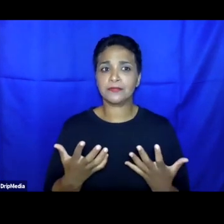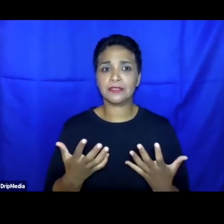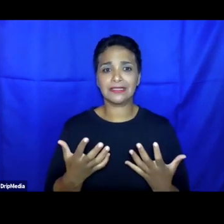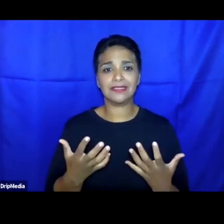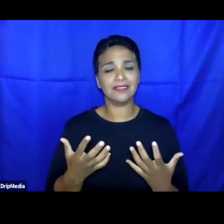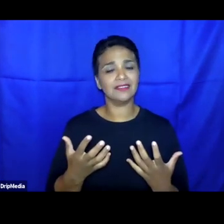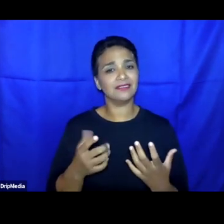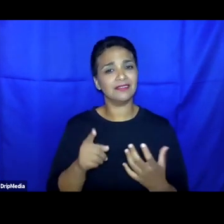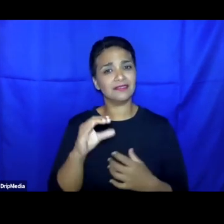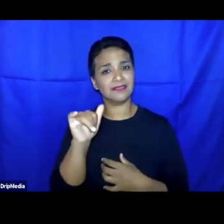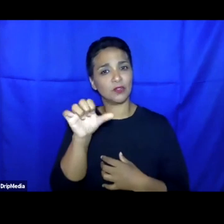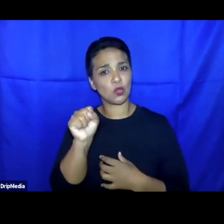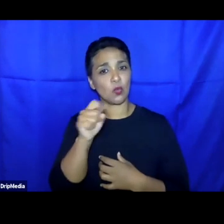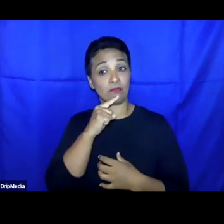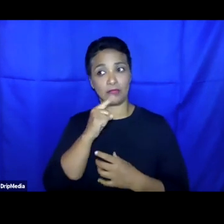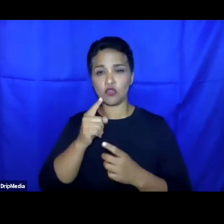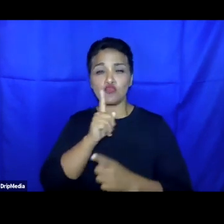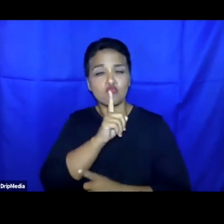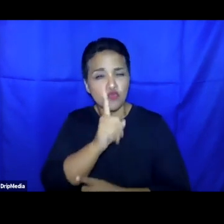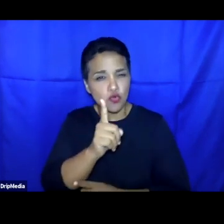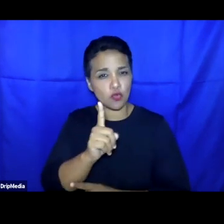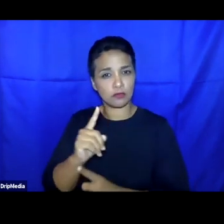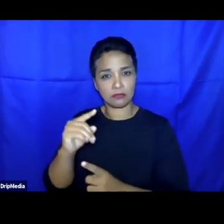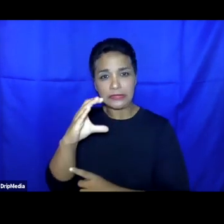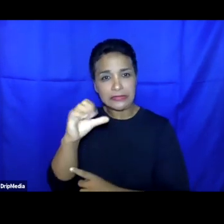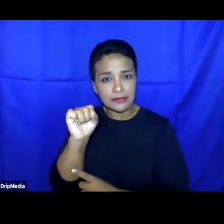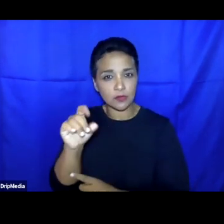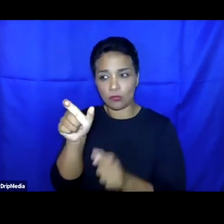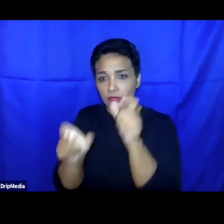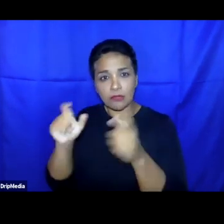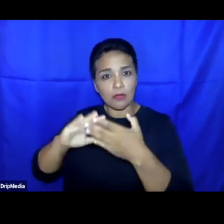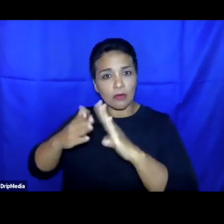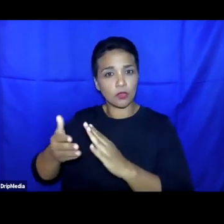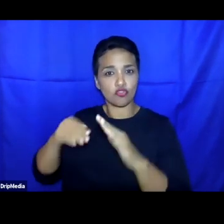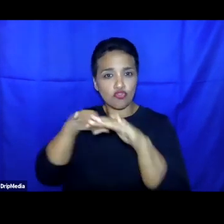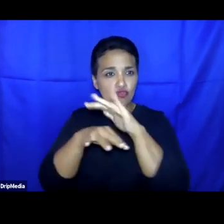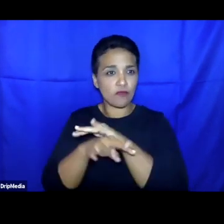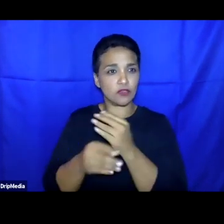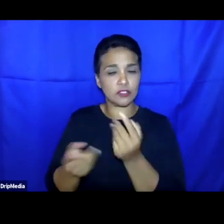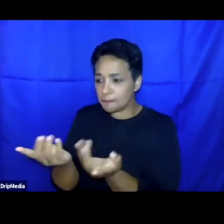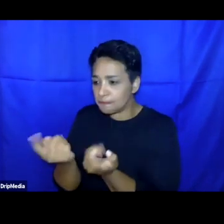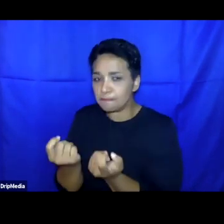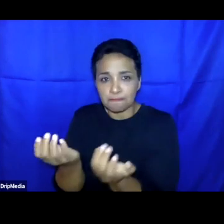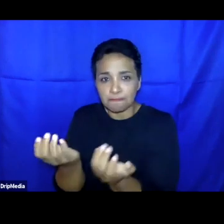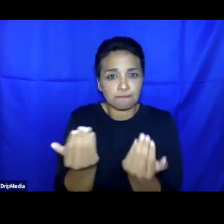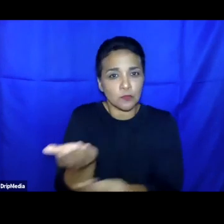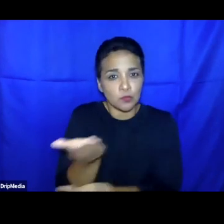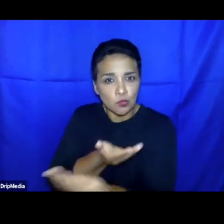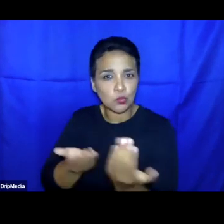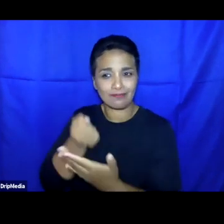within which meaningful consultation with refugees and advocacy groups can can happen.